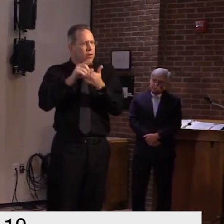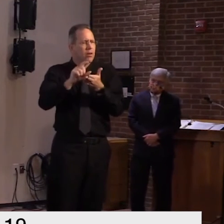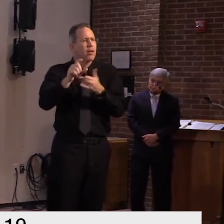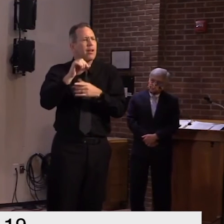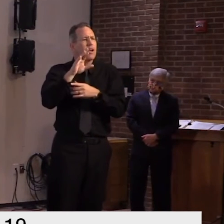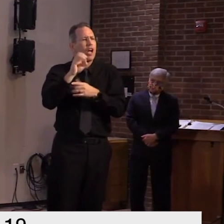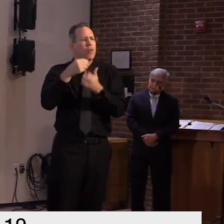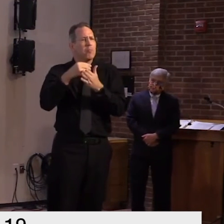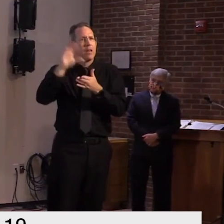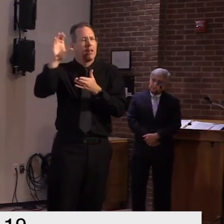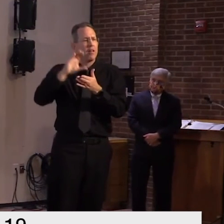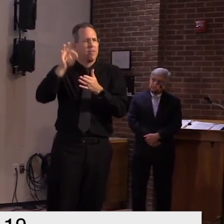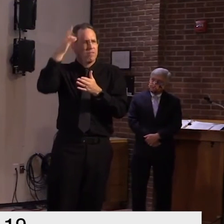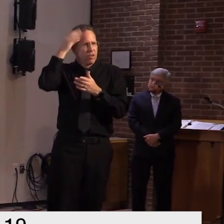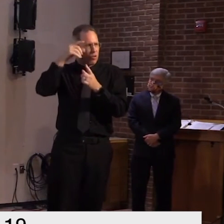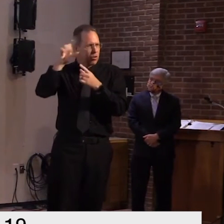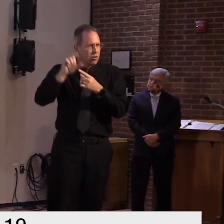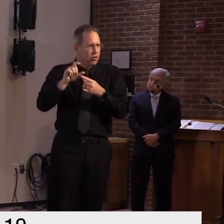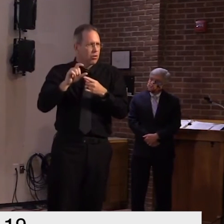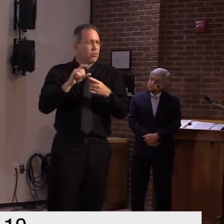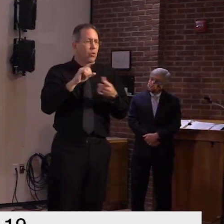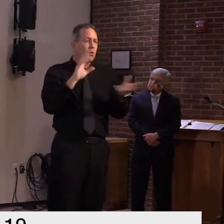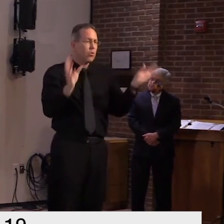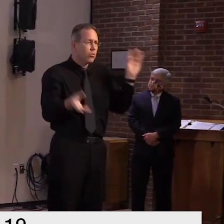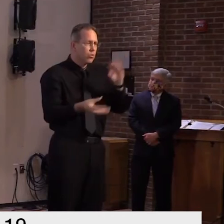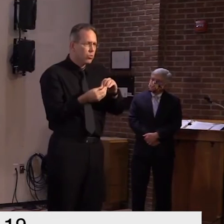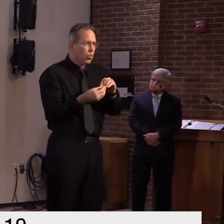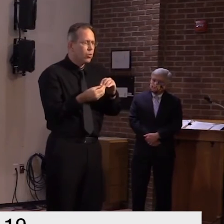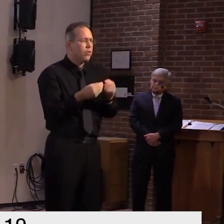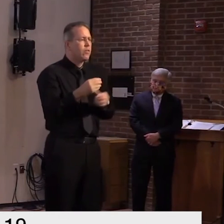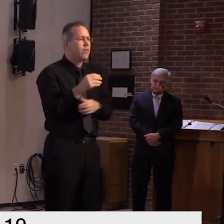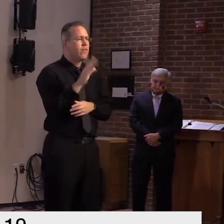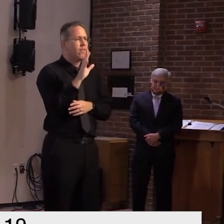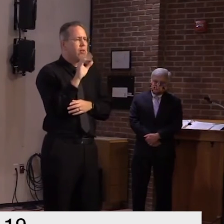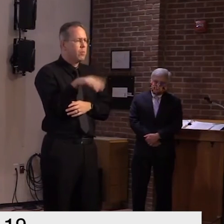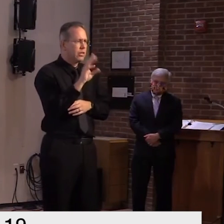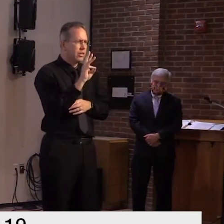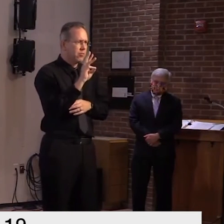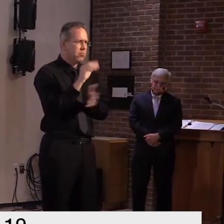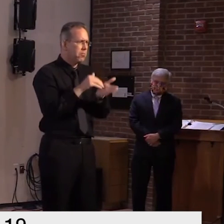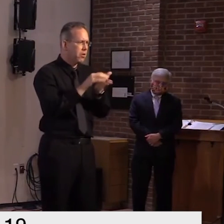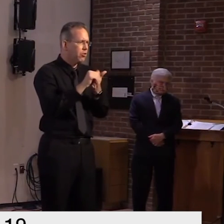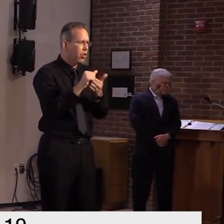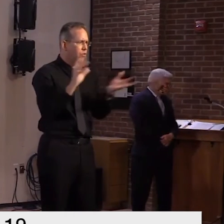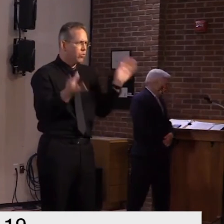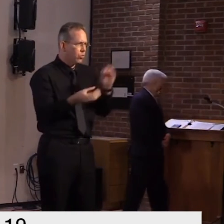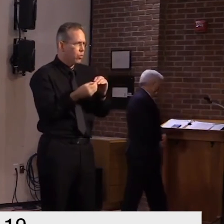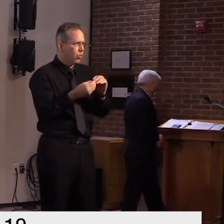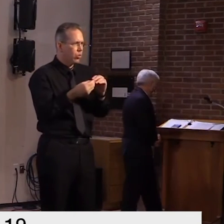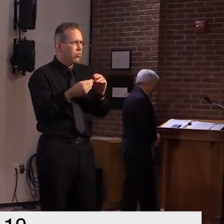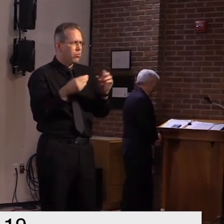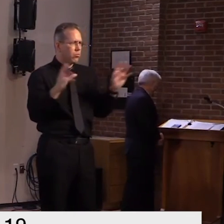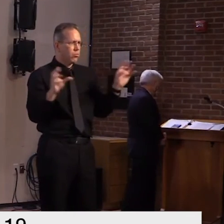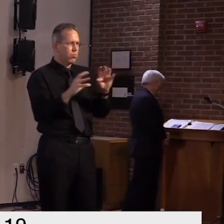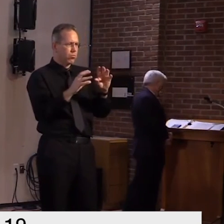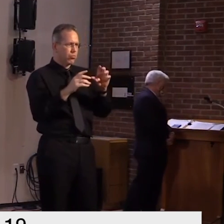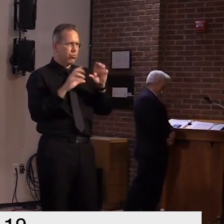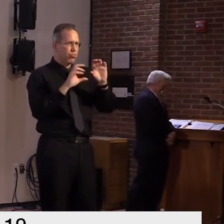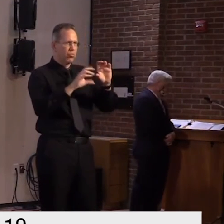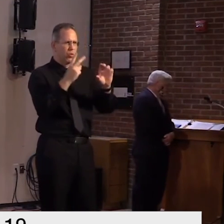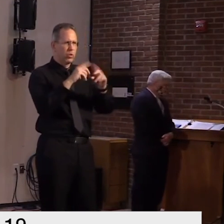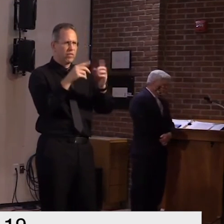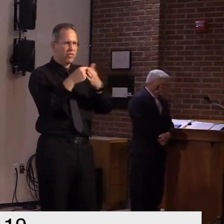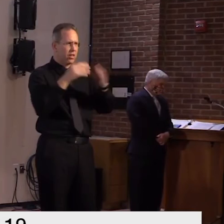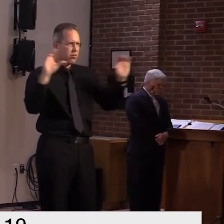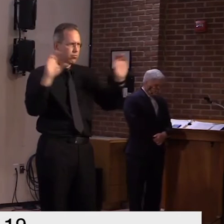can have uh secretary flint reach out to you okay appreciate it thank you governor joe